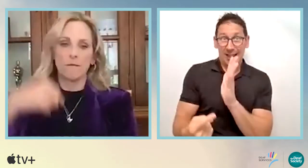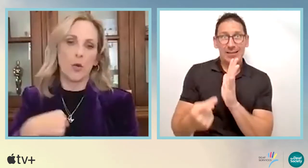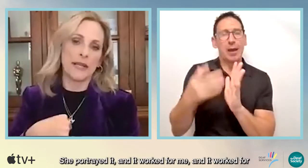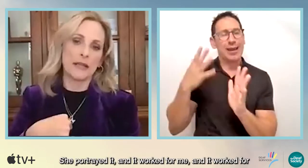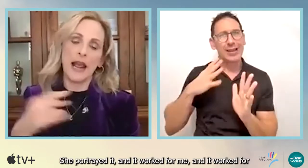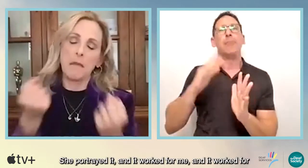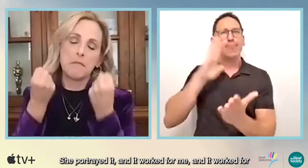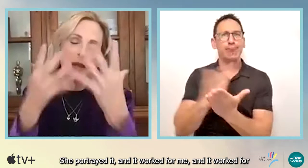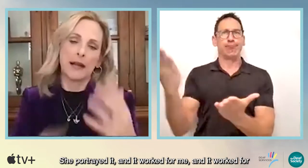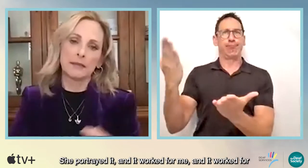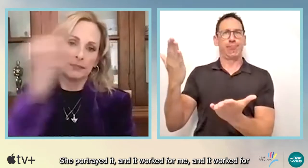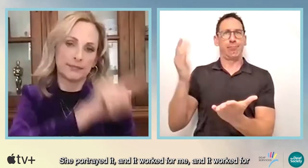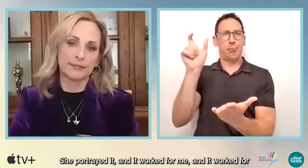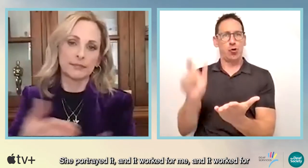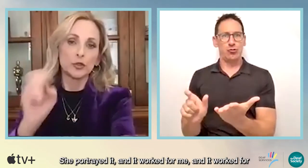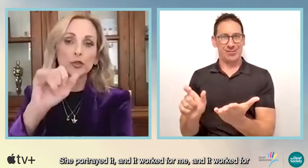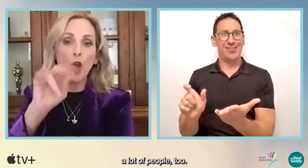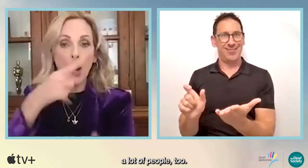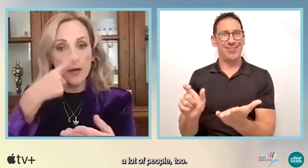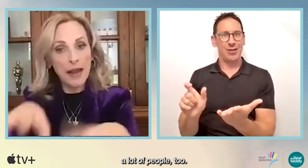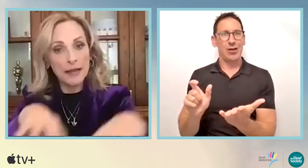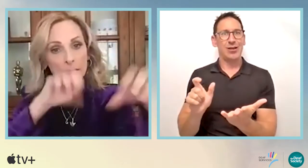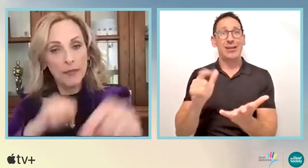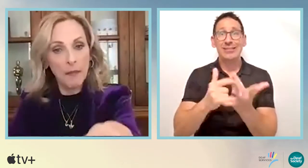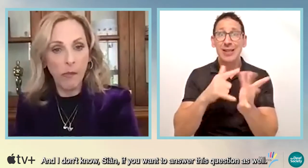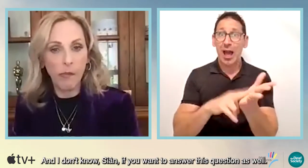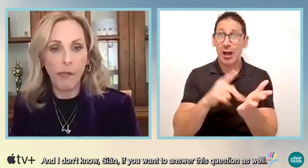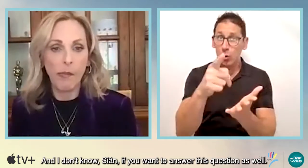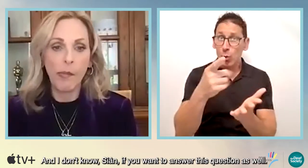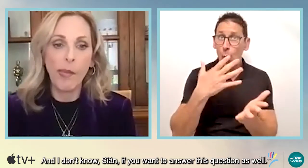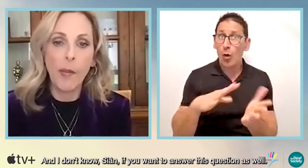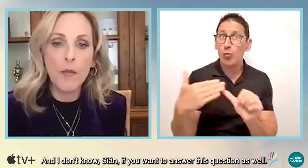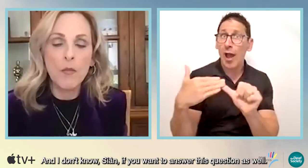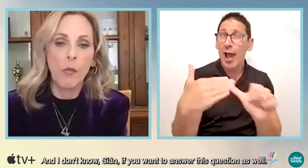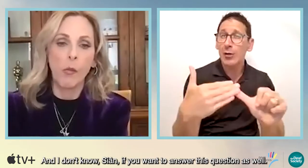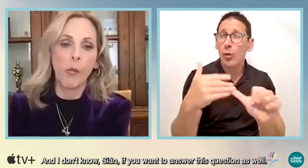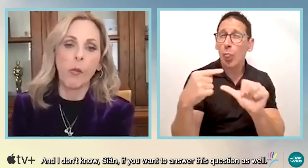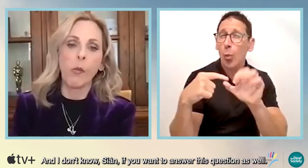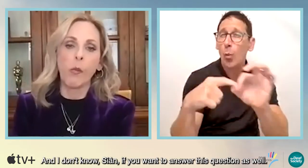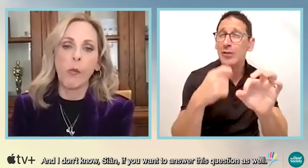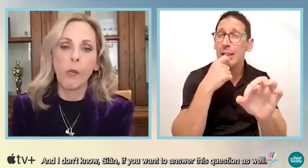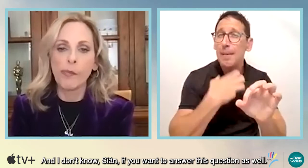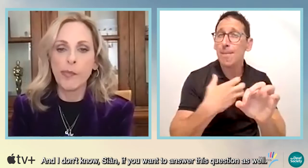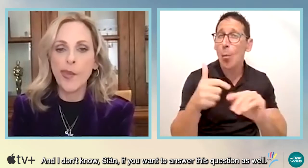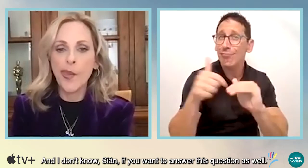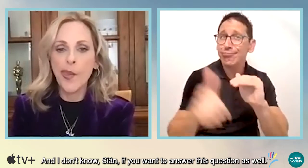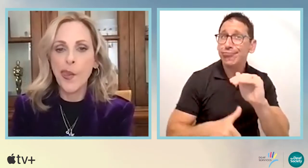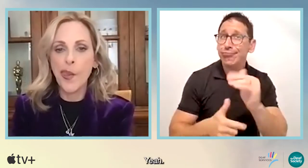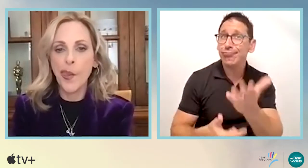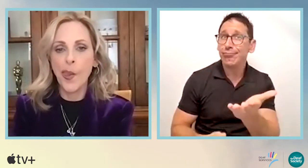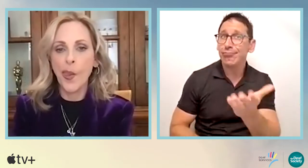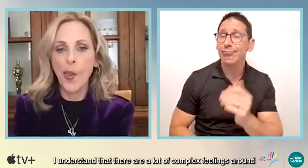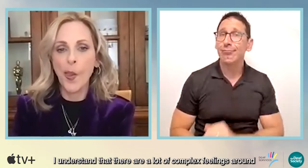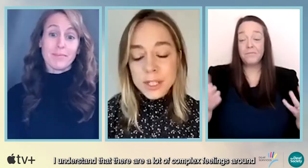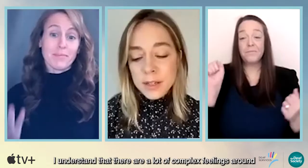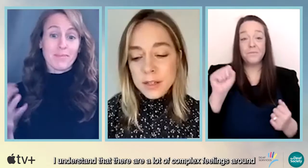She portrayed it and it worked for me. And it worked for a lot of people too. And I don't know, Sean, if you want to answer this question as well. Yeah,